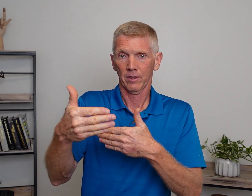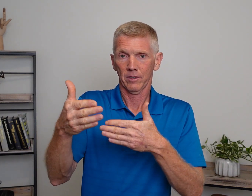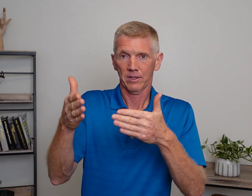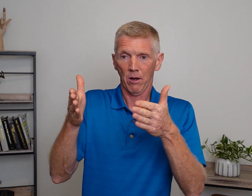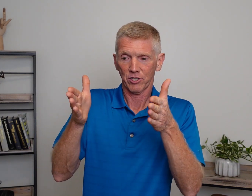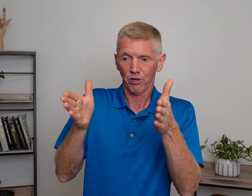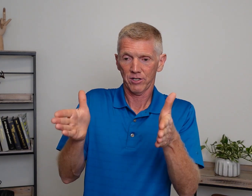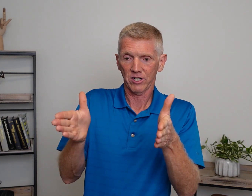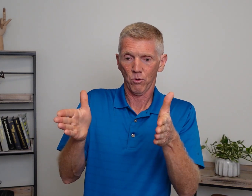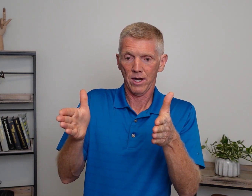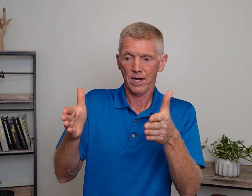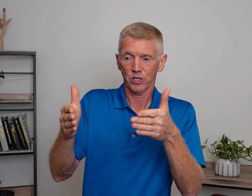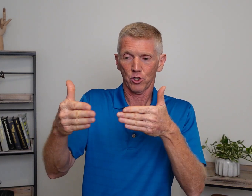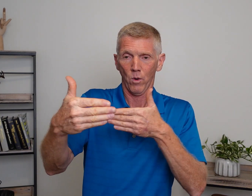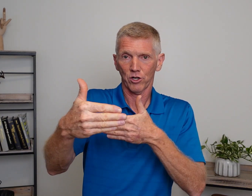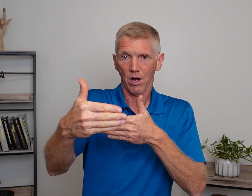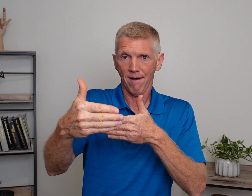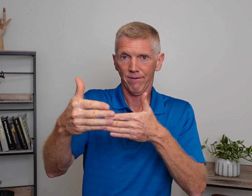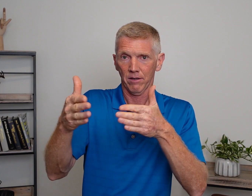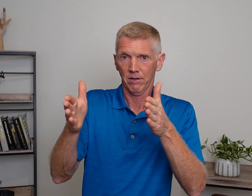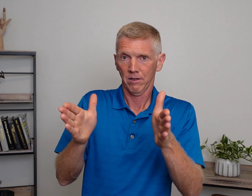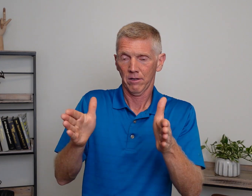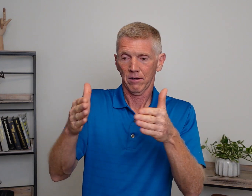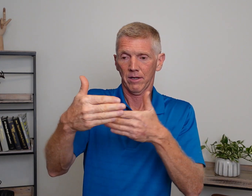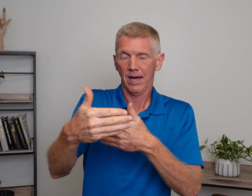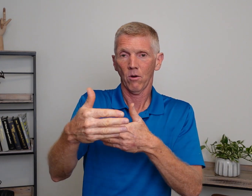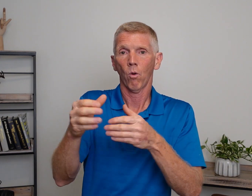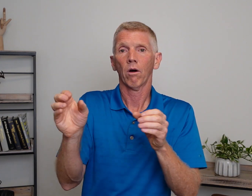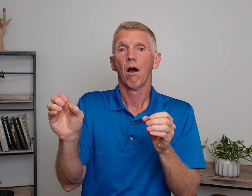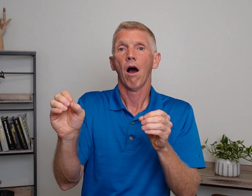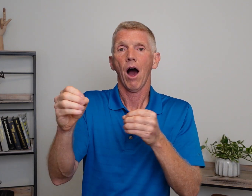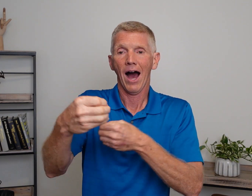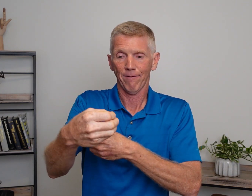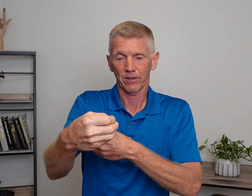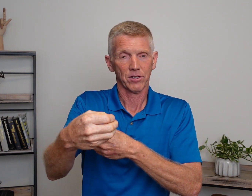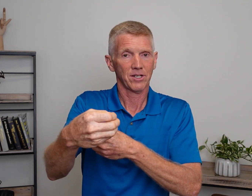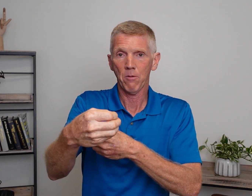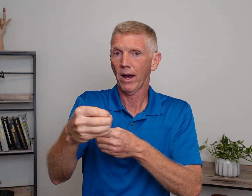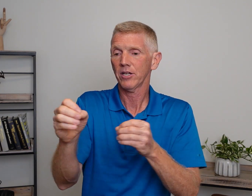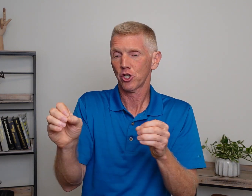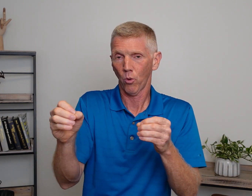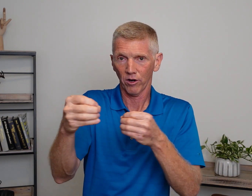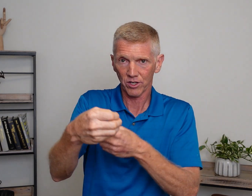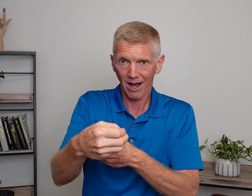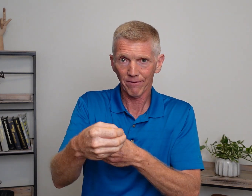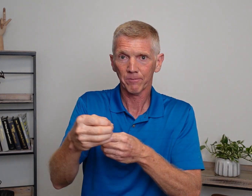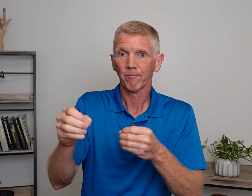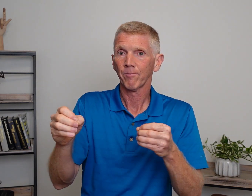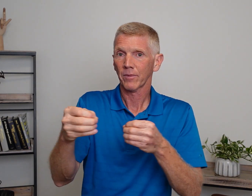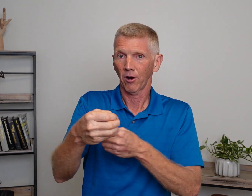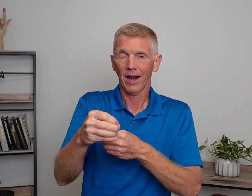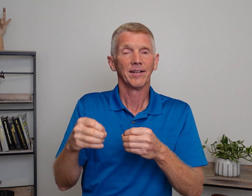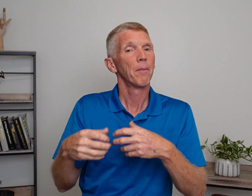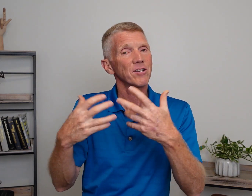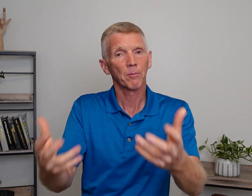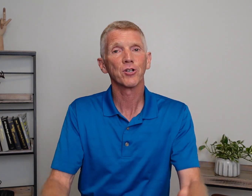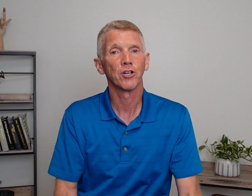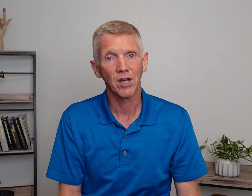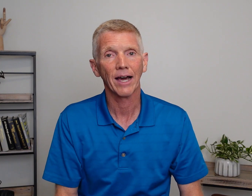See how it starts this way and squares off? Okay? Or office. Same way. Squares off. All right? It depends on the person you're talking